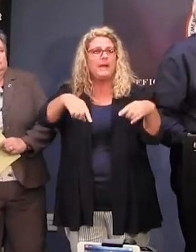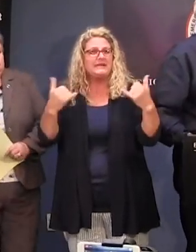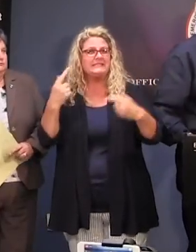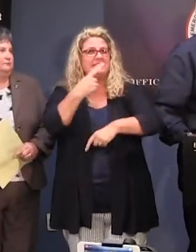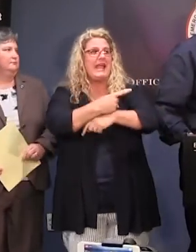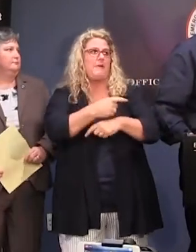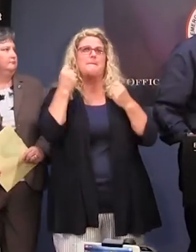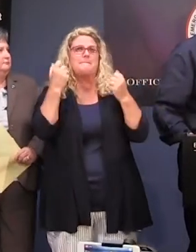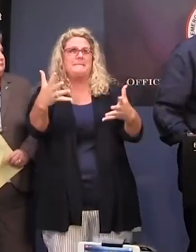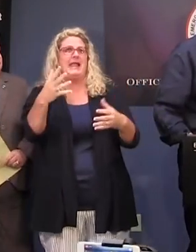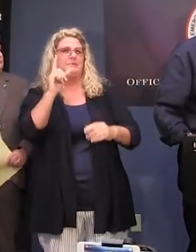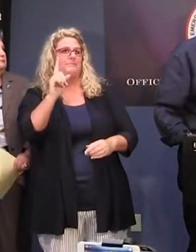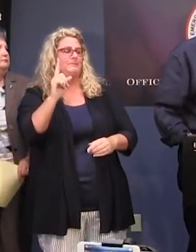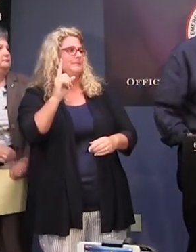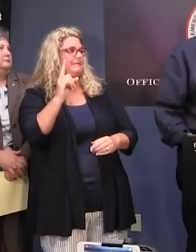have to get really tight.